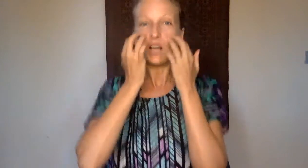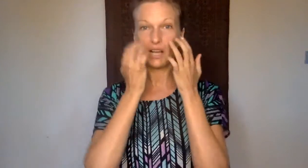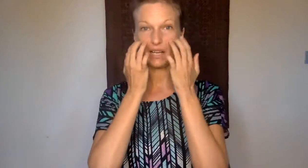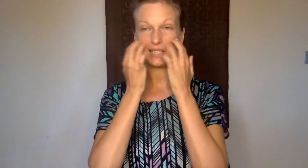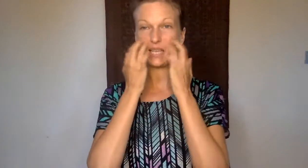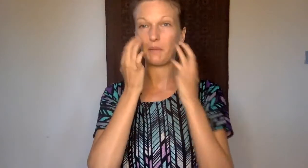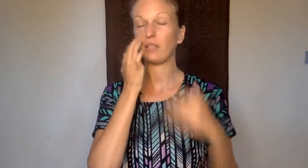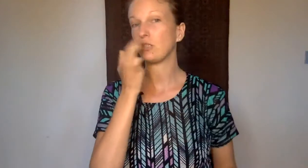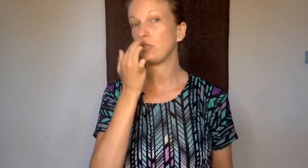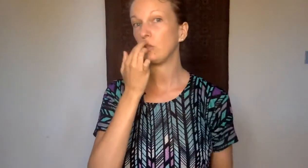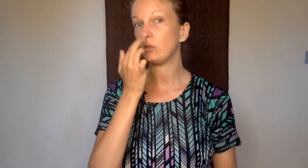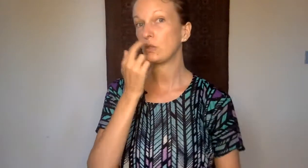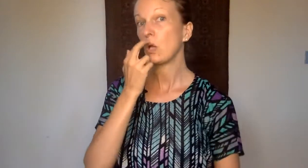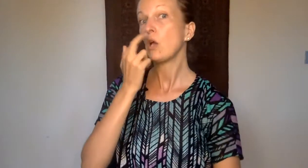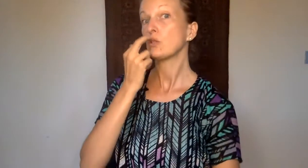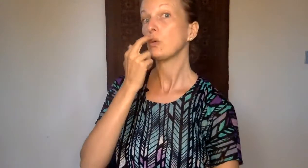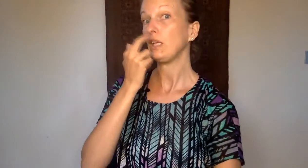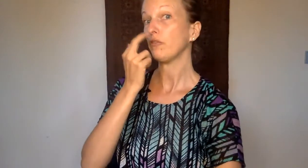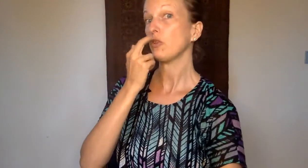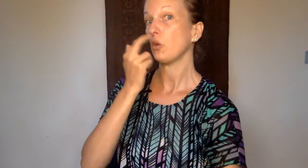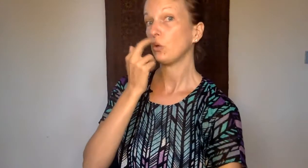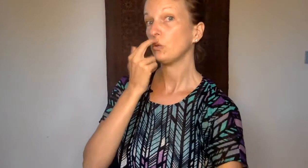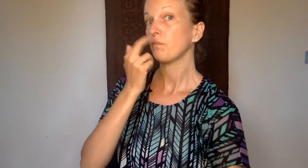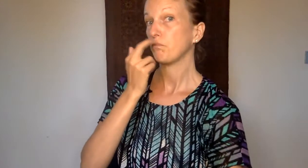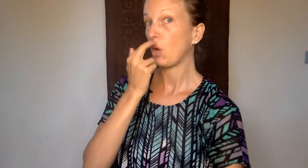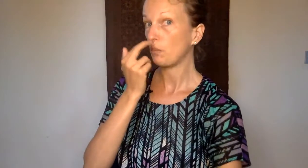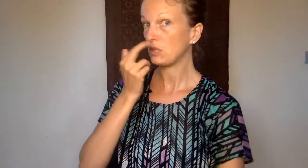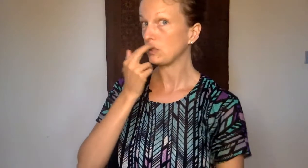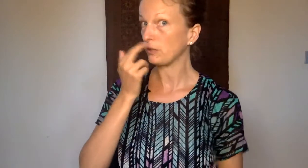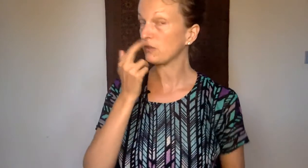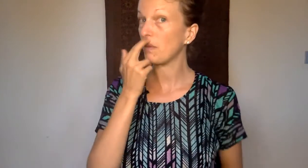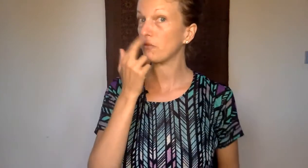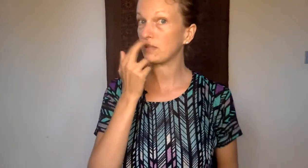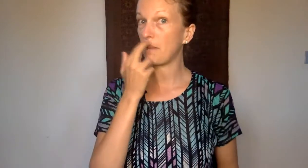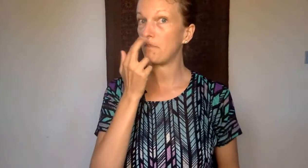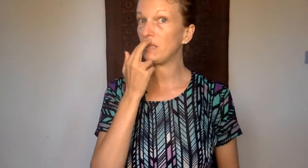Tapping under the nose. So even though Bob deserves my resentment. my